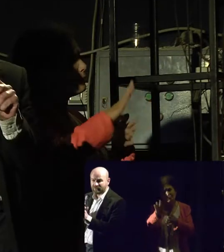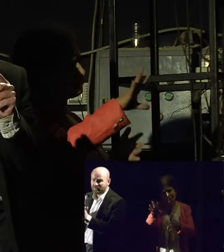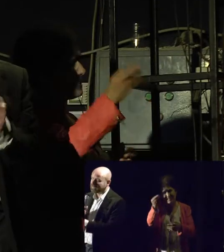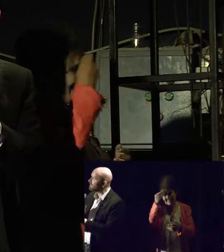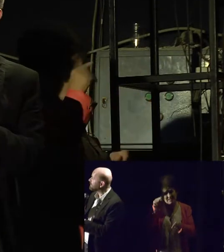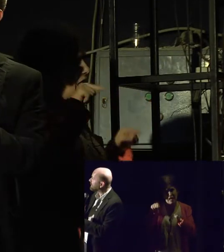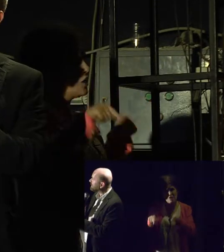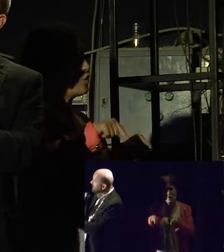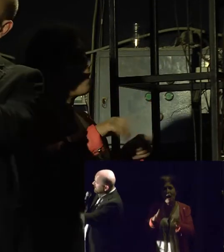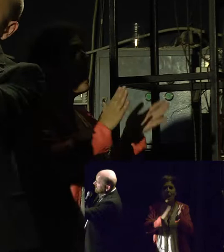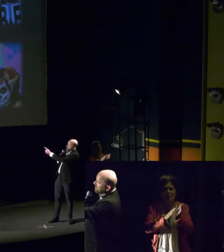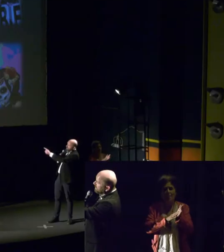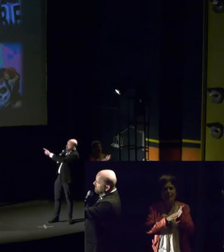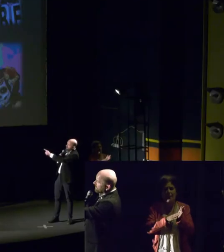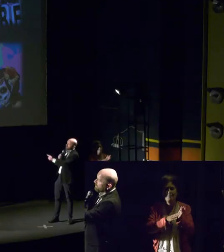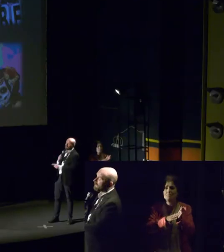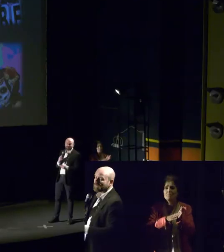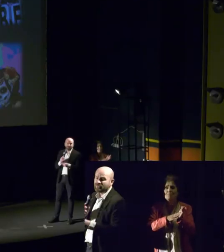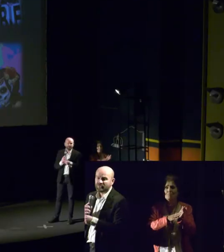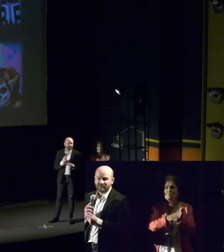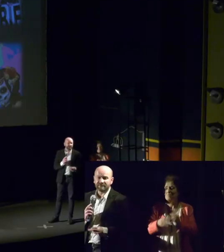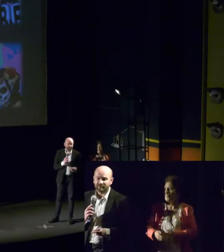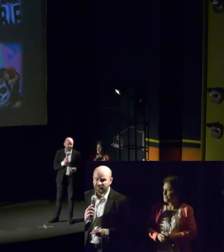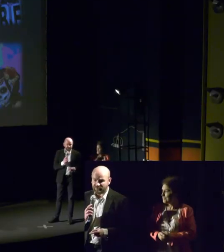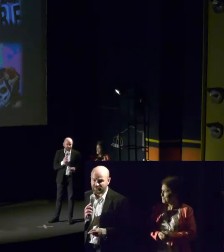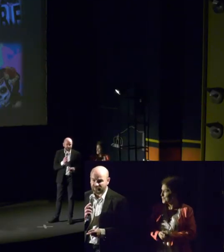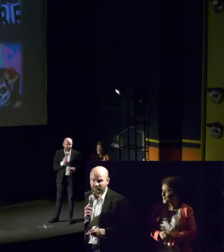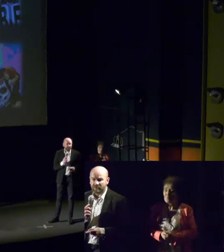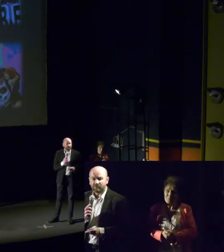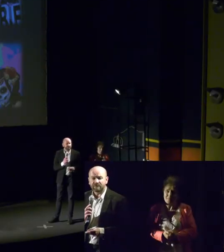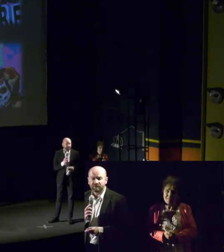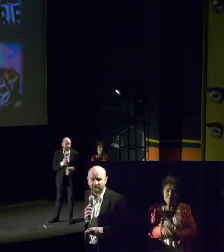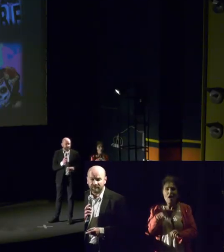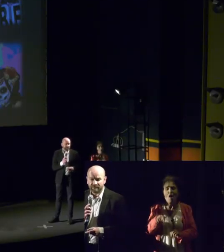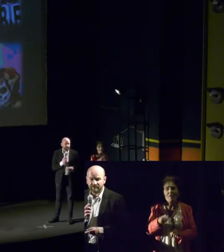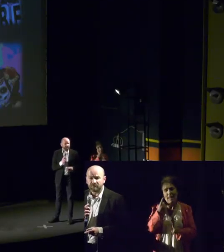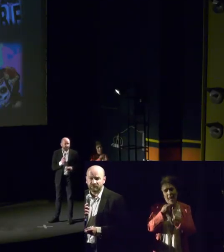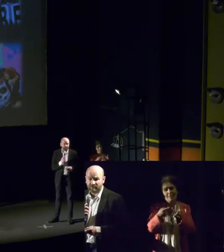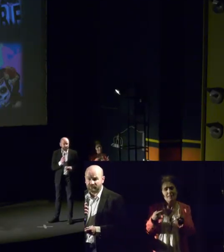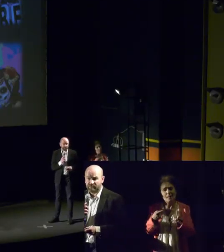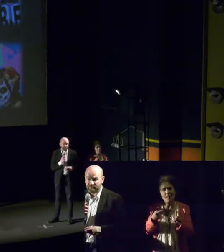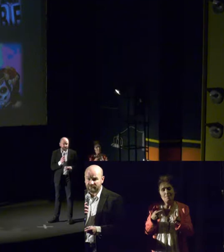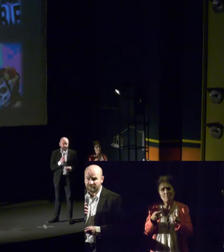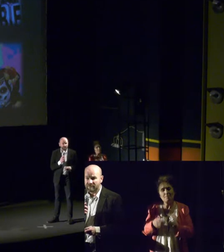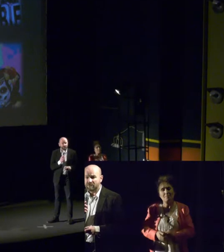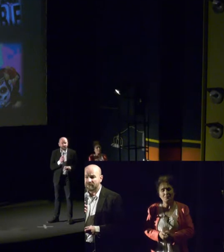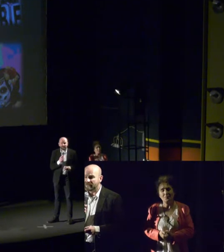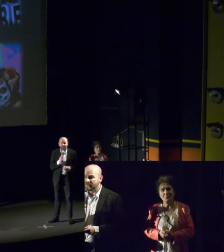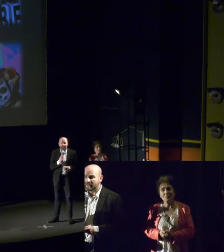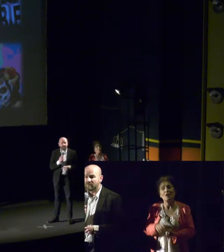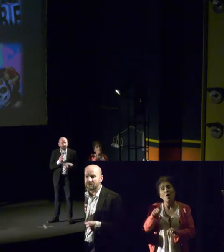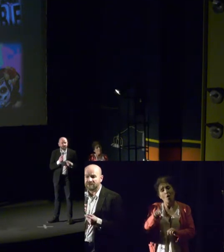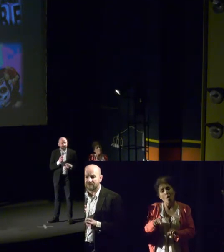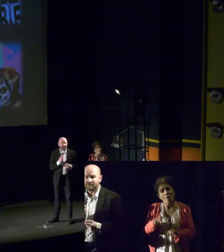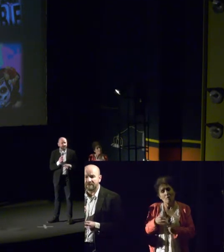forms does it take? Down at the bottom, one of the first examples that we saw was in France in 2013 with